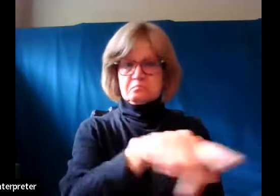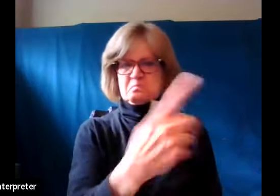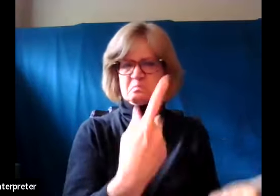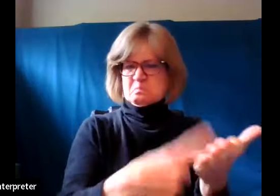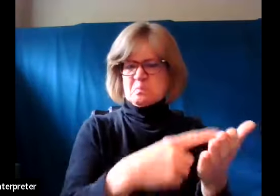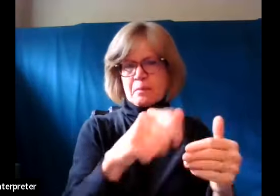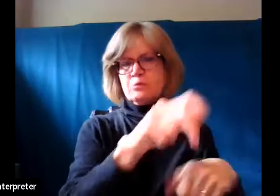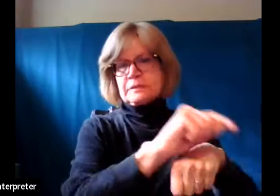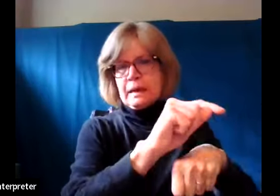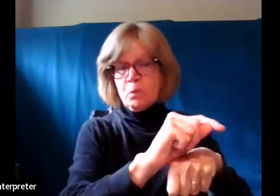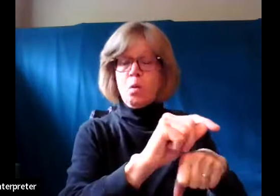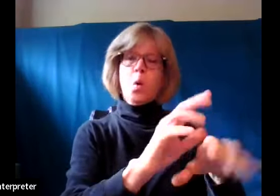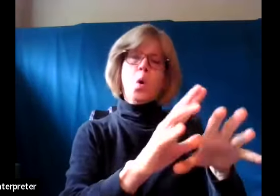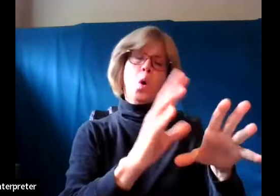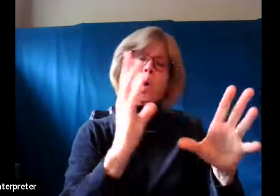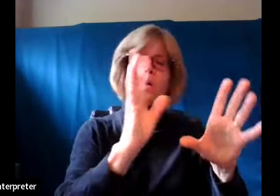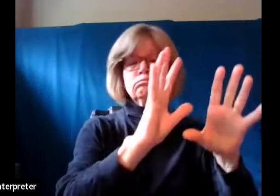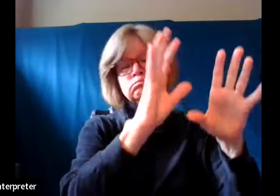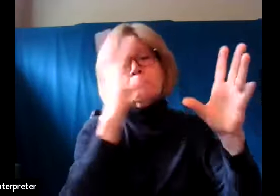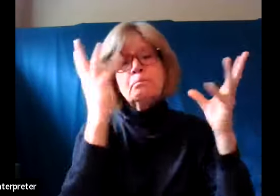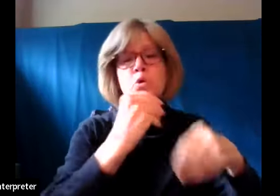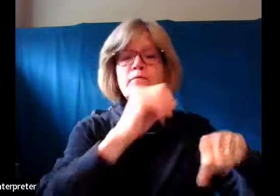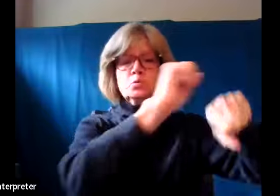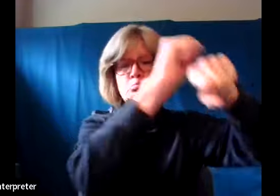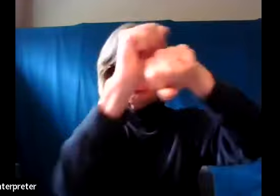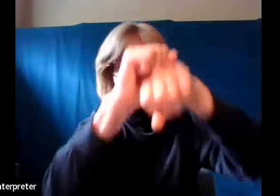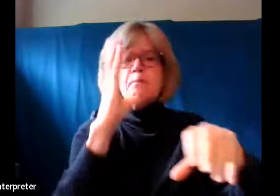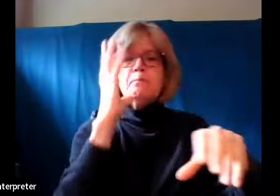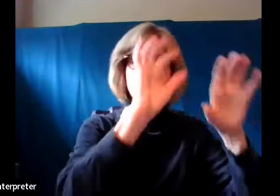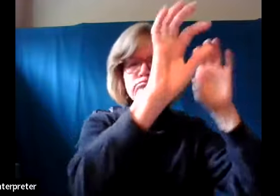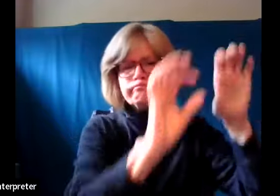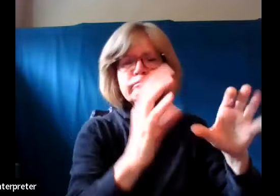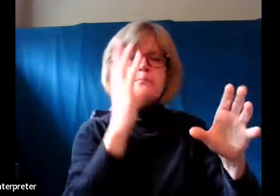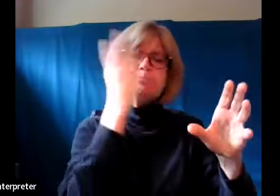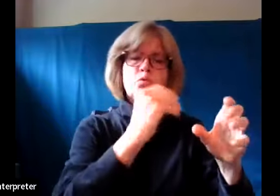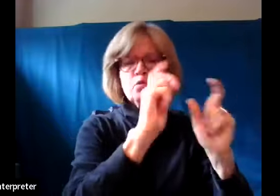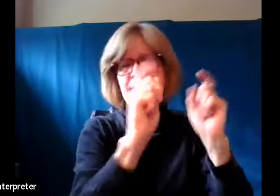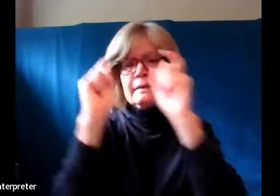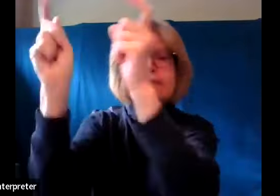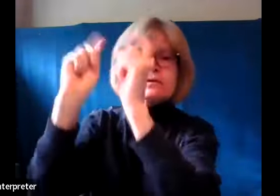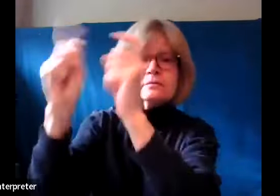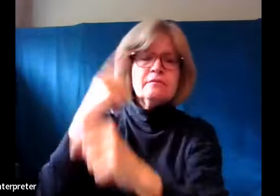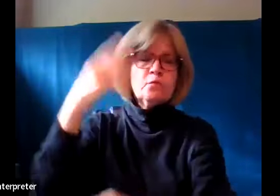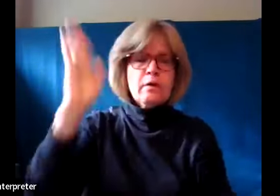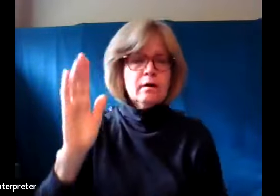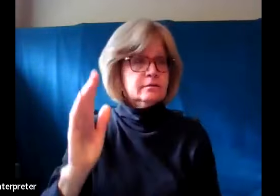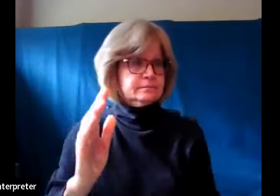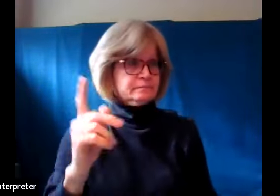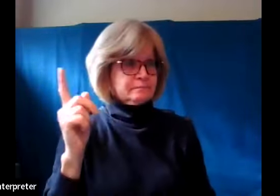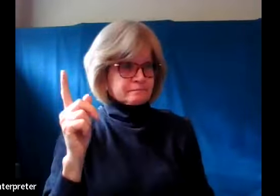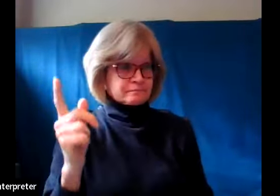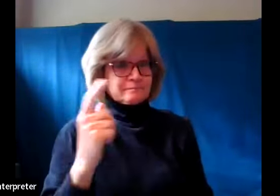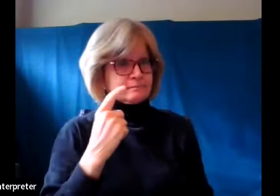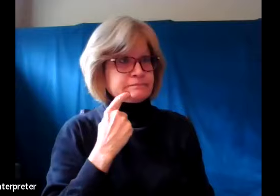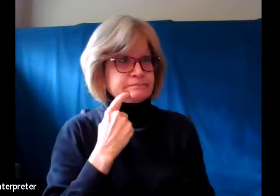the temple, how it was adorned with beautiful stones and gifts dedicated to God, he said, As for these things that you see, the days will